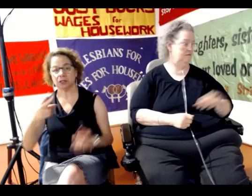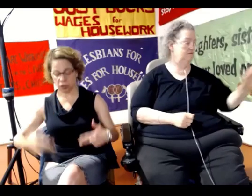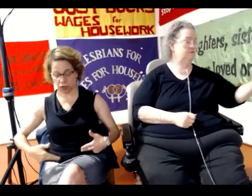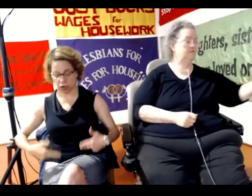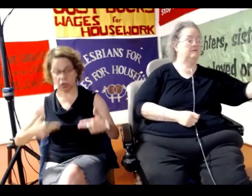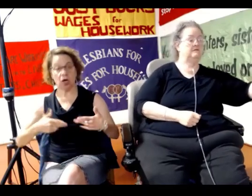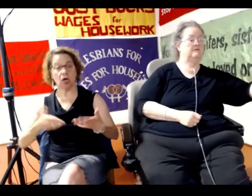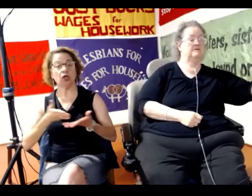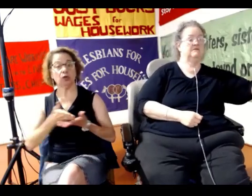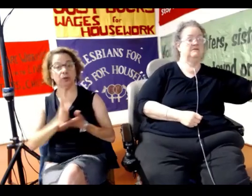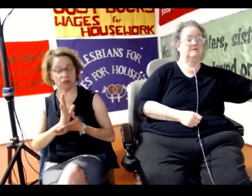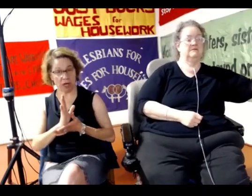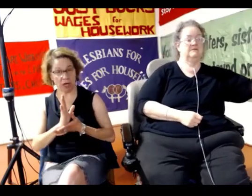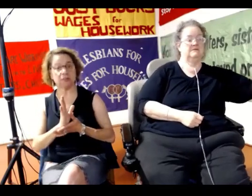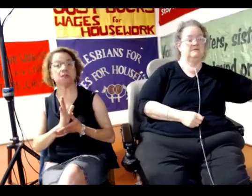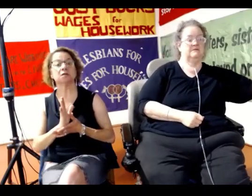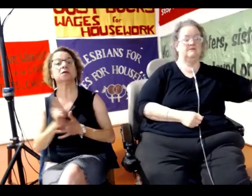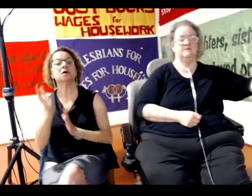lawyer from Malaysia.